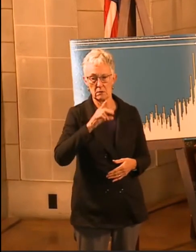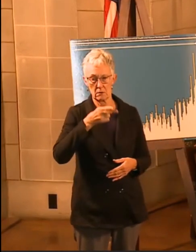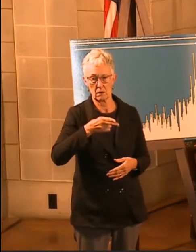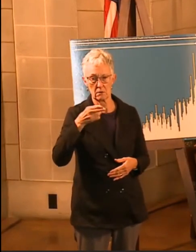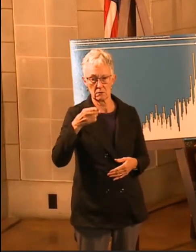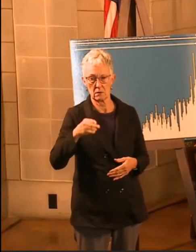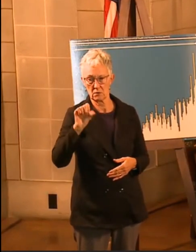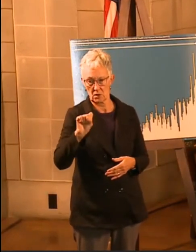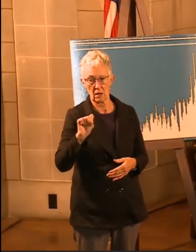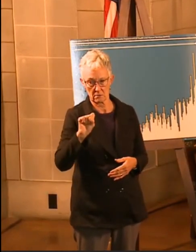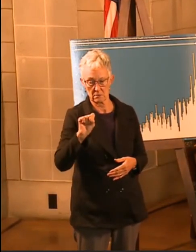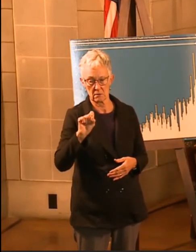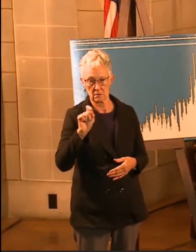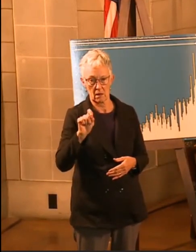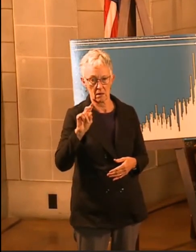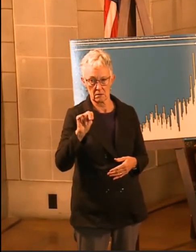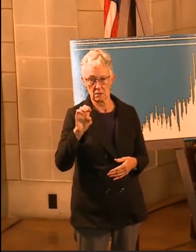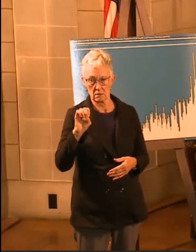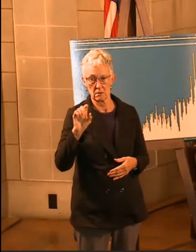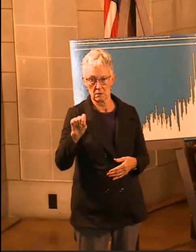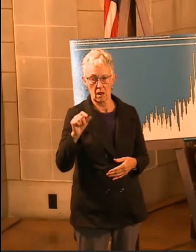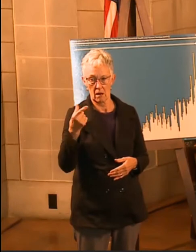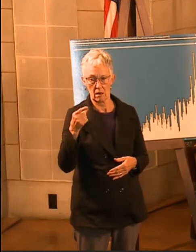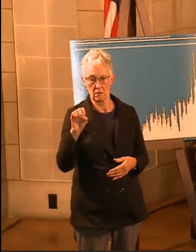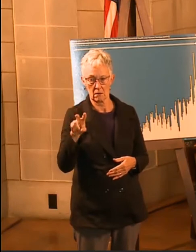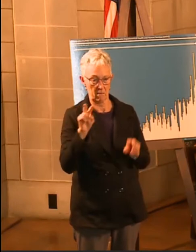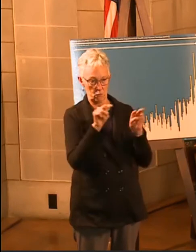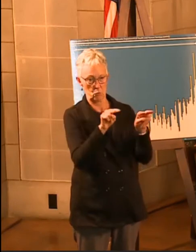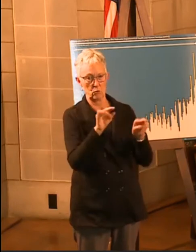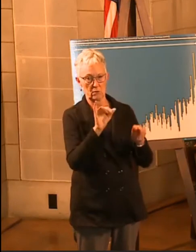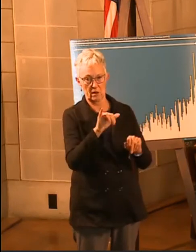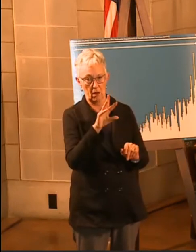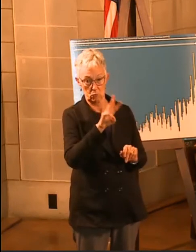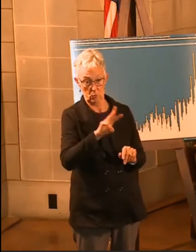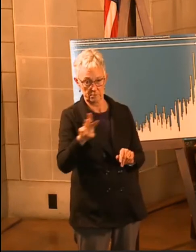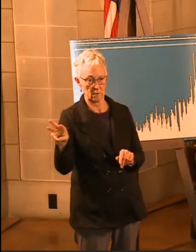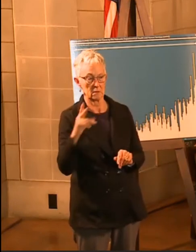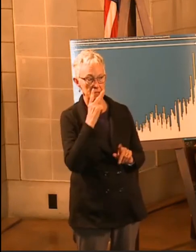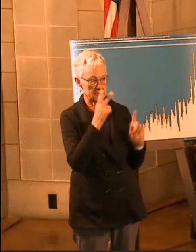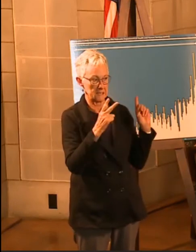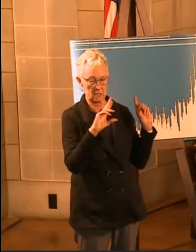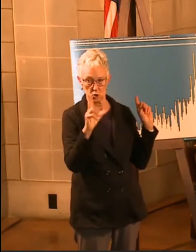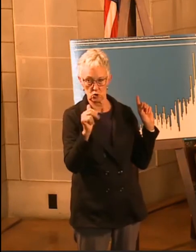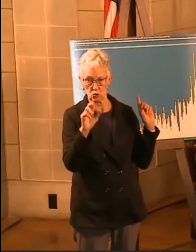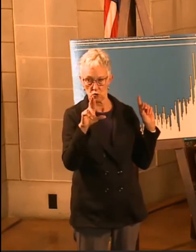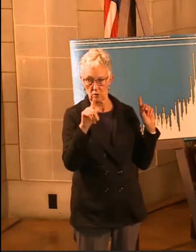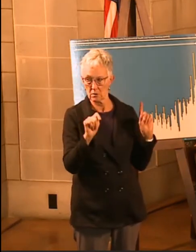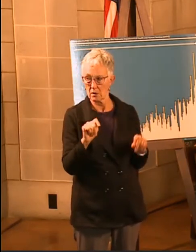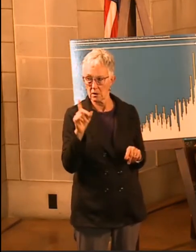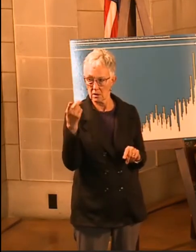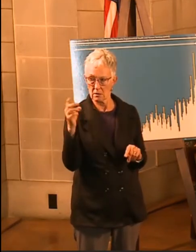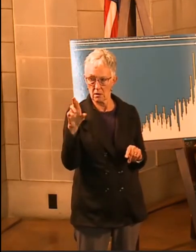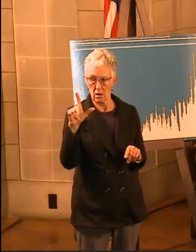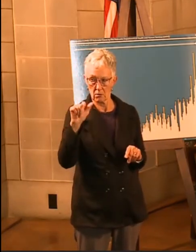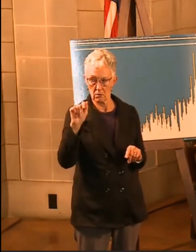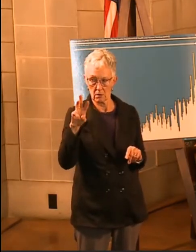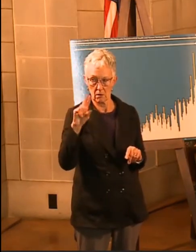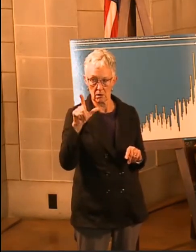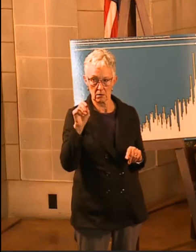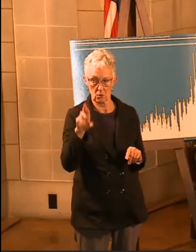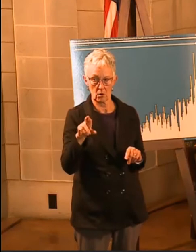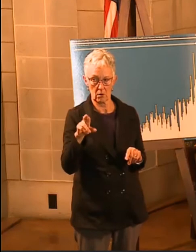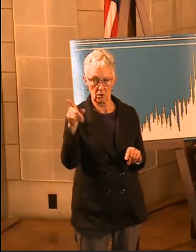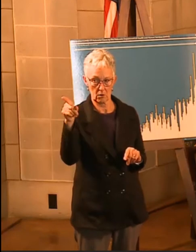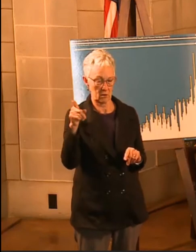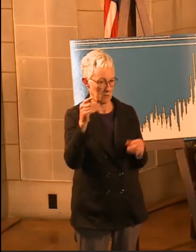.ne.gov. And we knew from Dr. Lawler gives a lot of updates on a daily